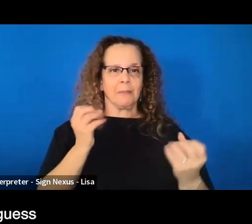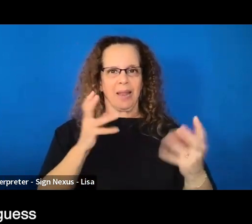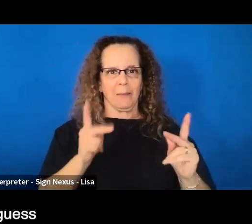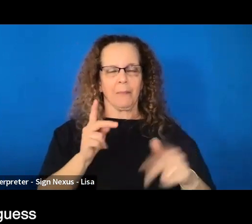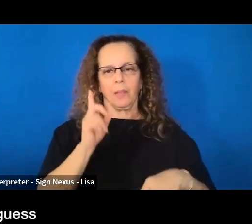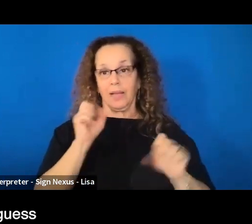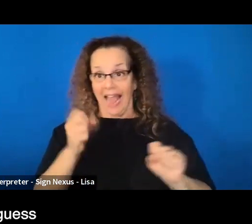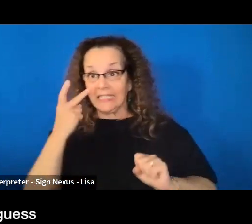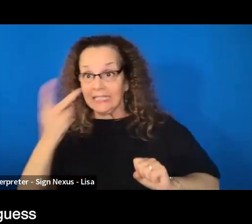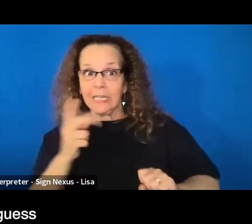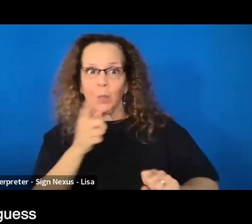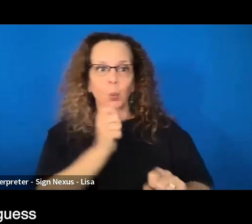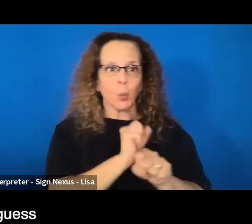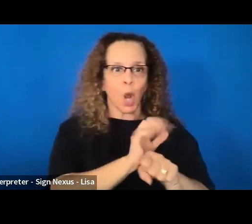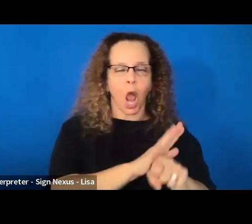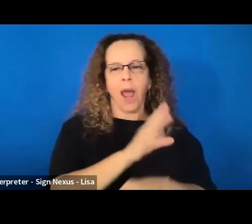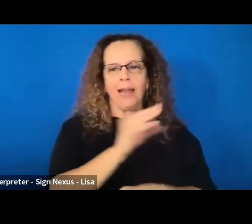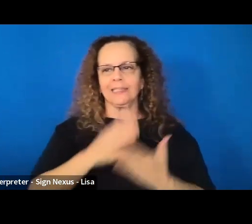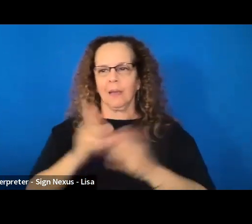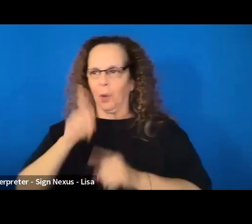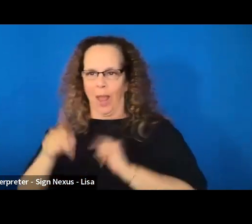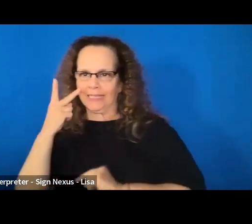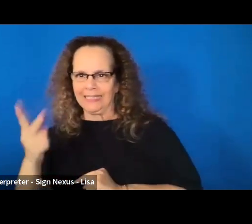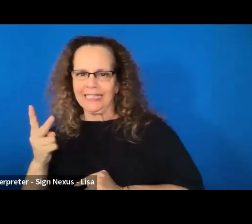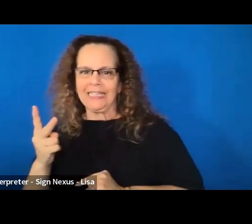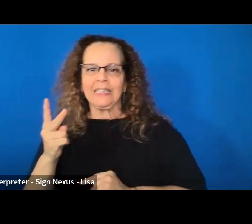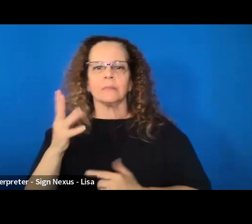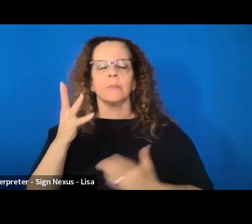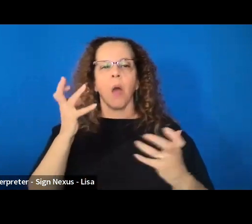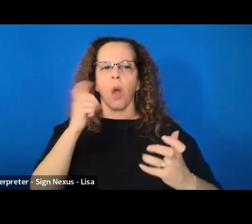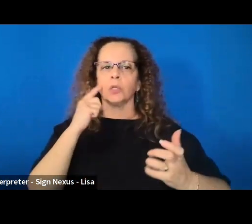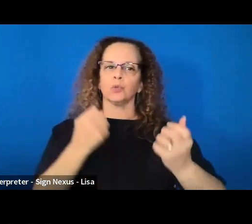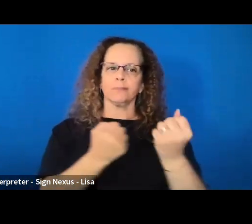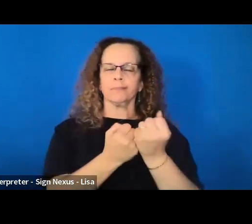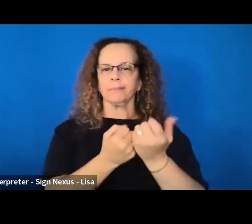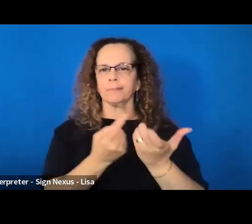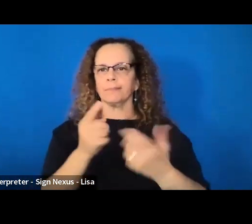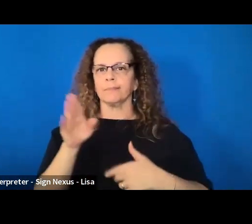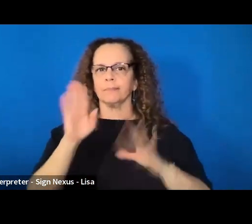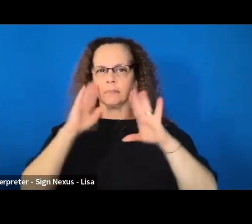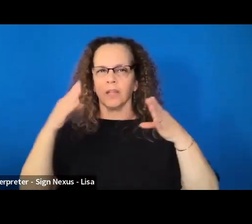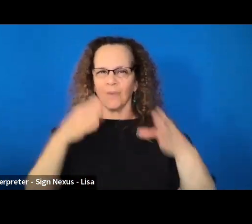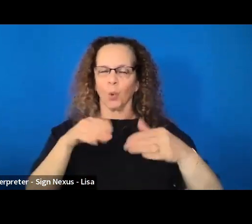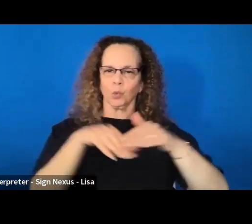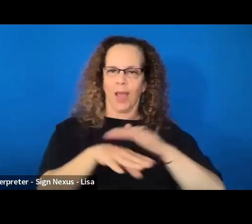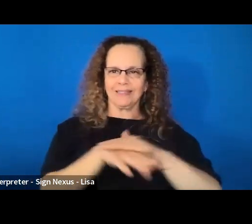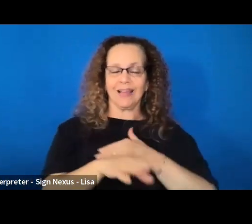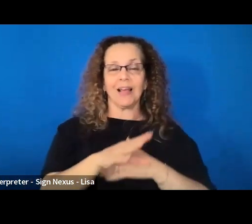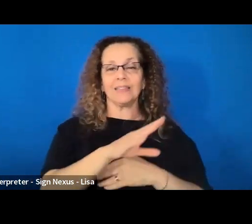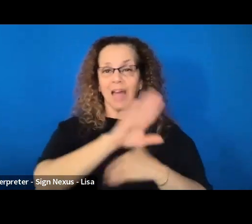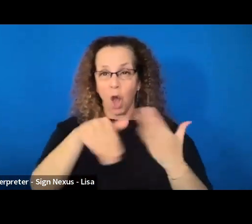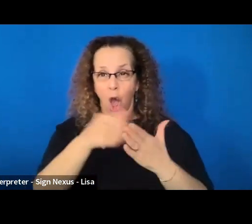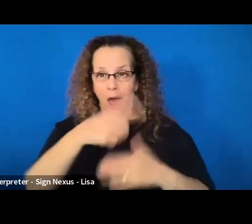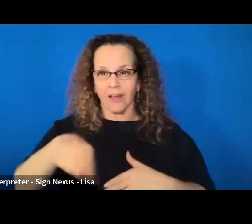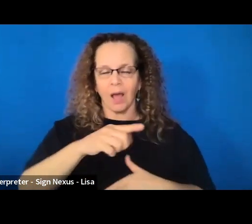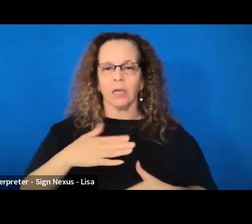really, I guess, especially want to appreciate Kirsten's attention to access and can we all take this invitation to slow down